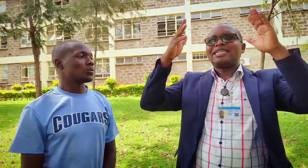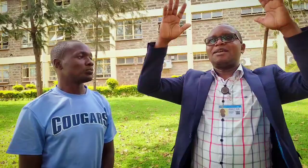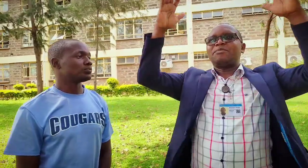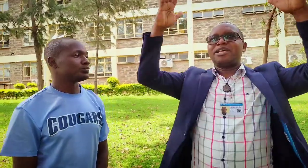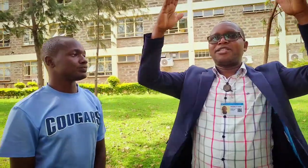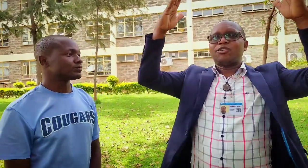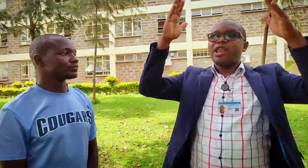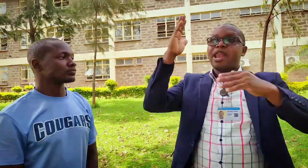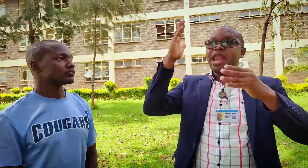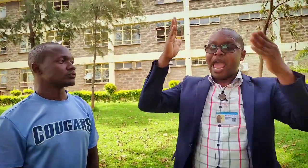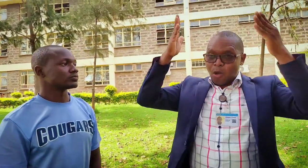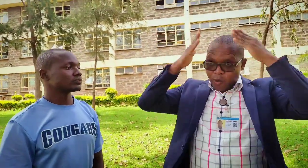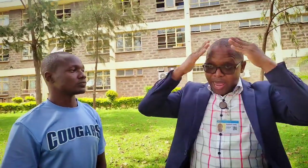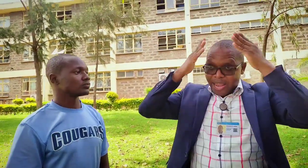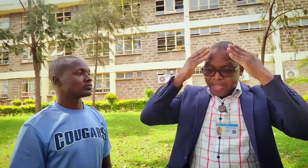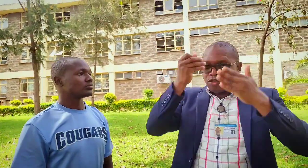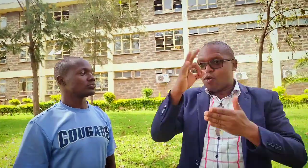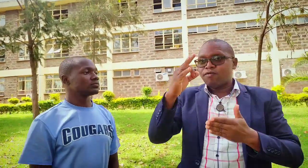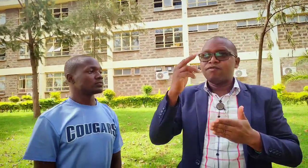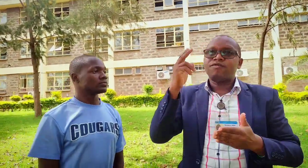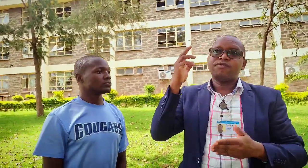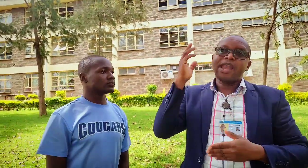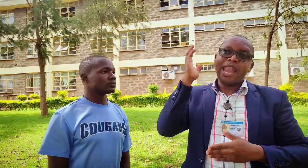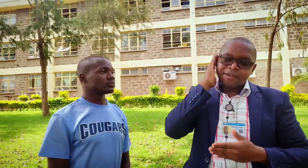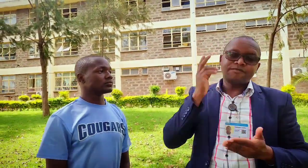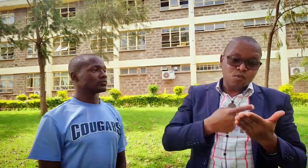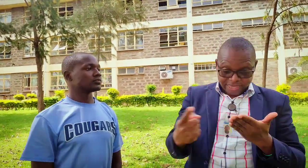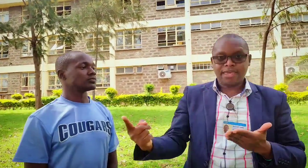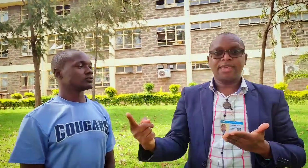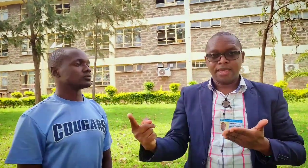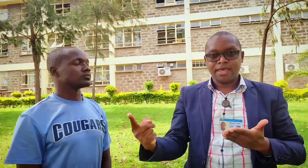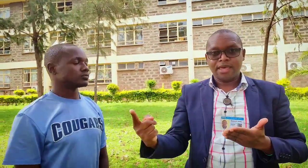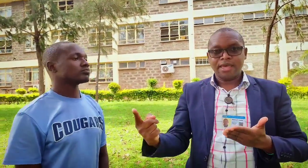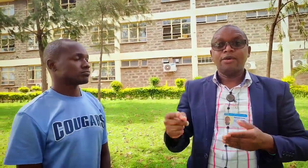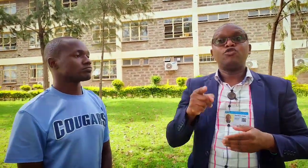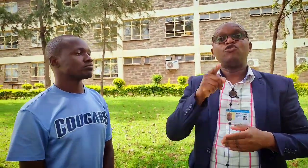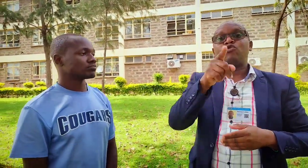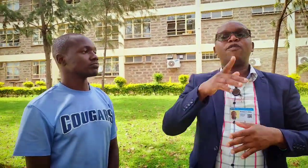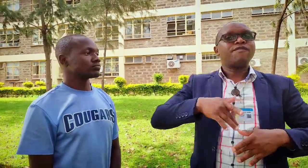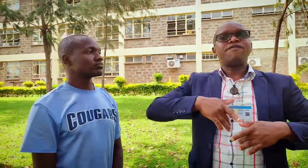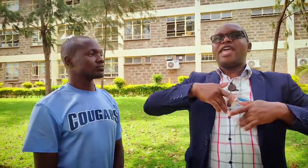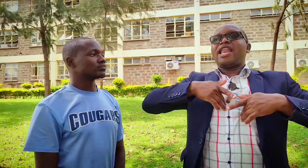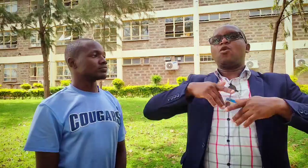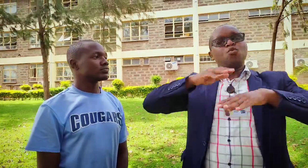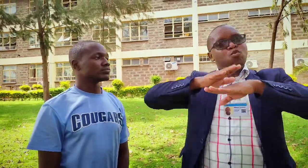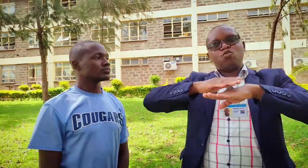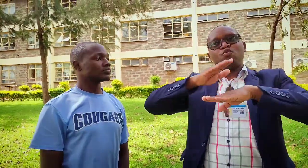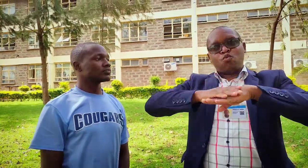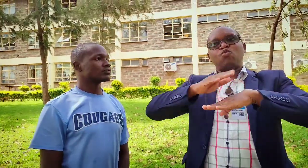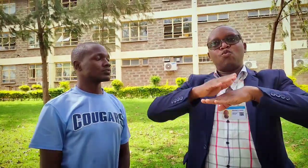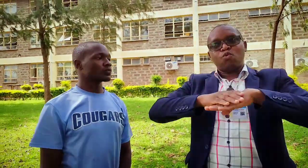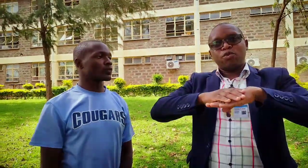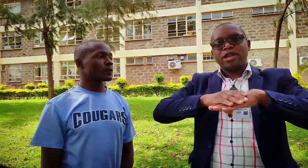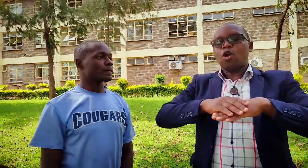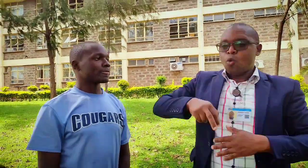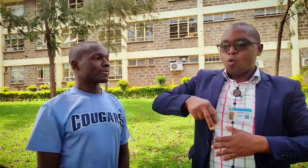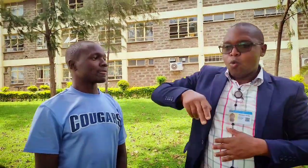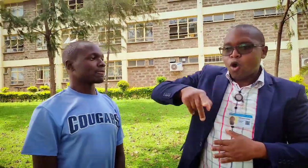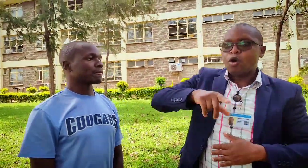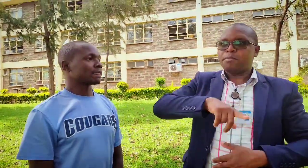they are celebrating a deaf deaf awareness week they should feel good